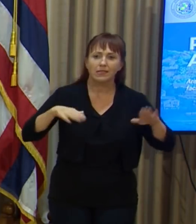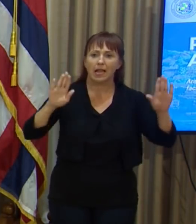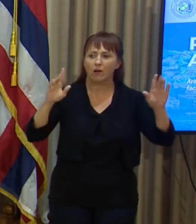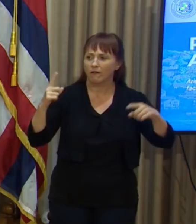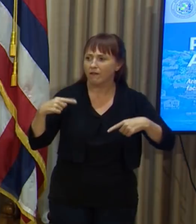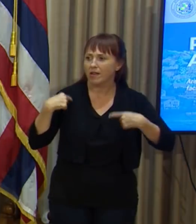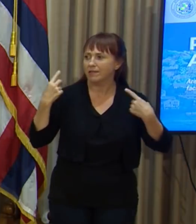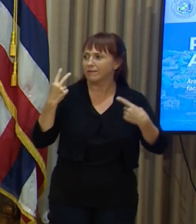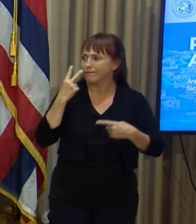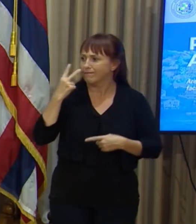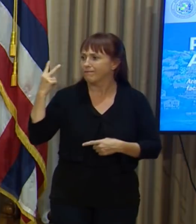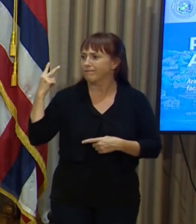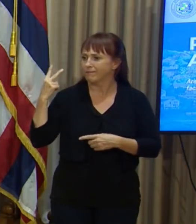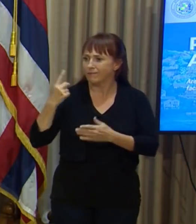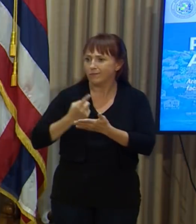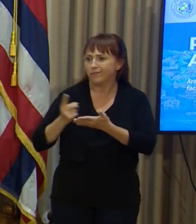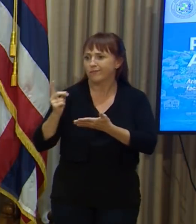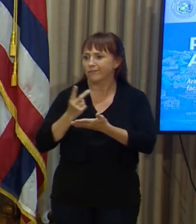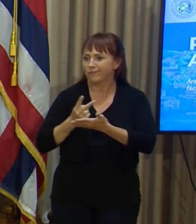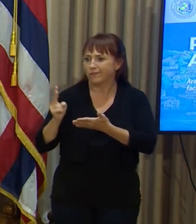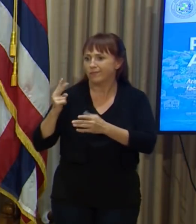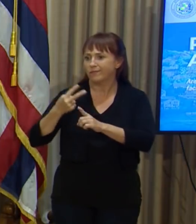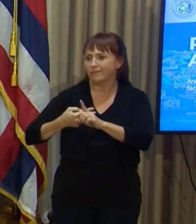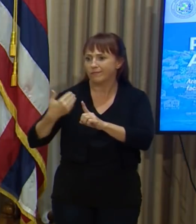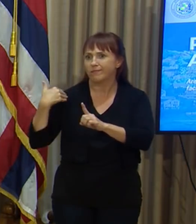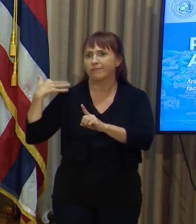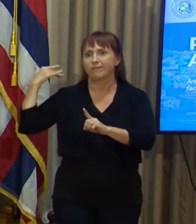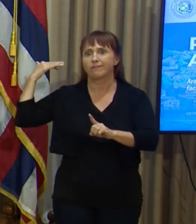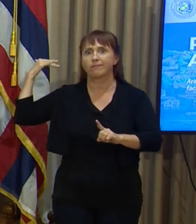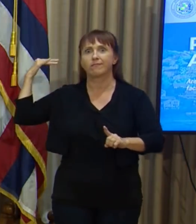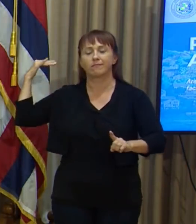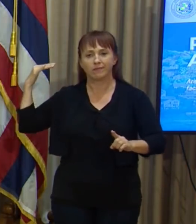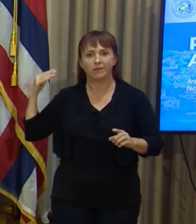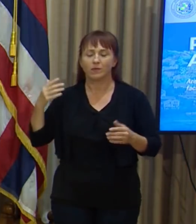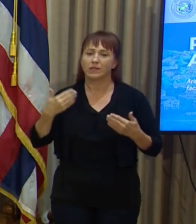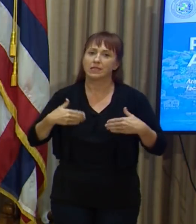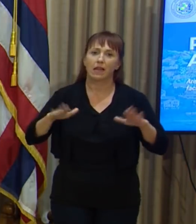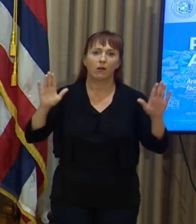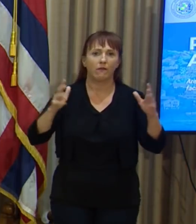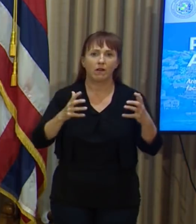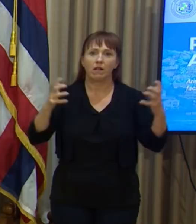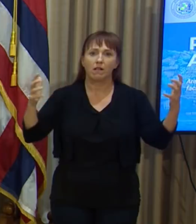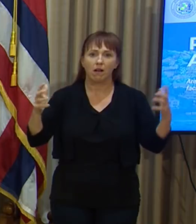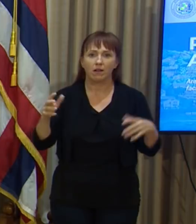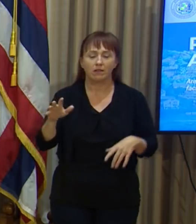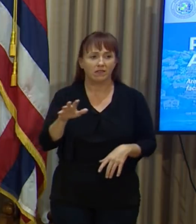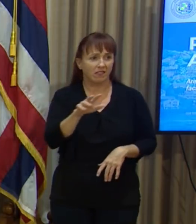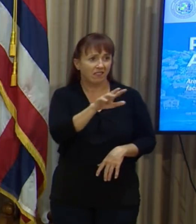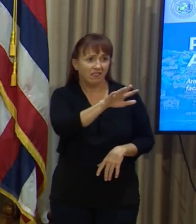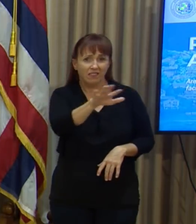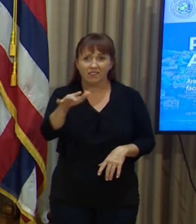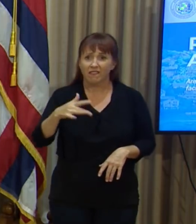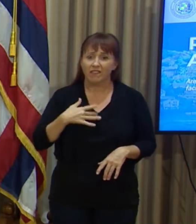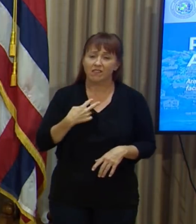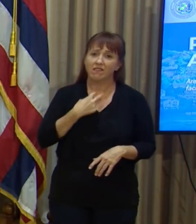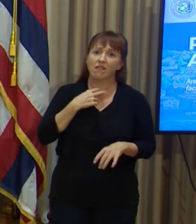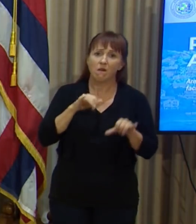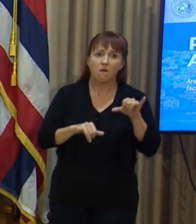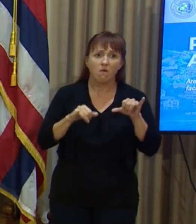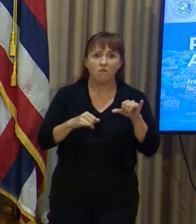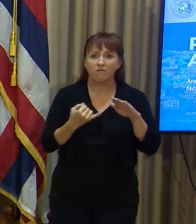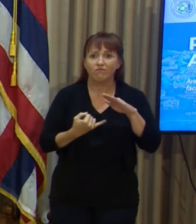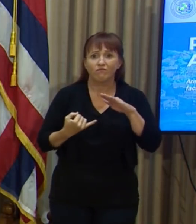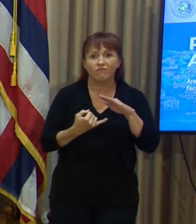months since this COVID pandemic started and I know that many of you feel trapped at home and